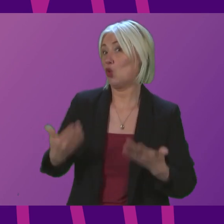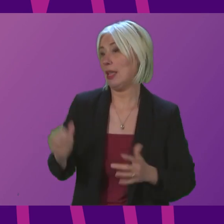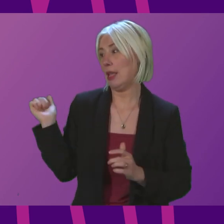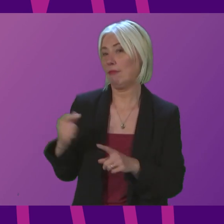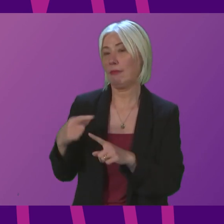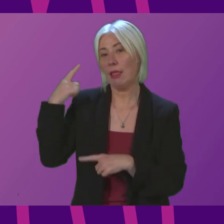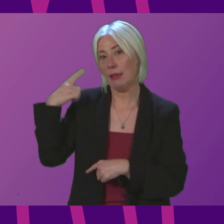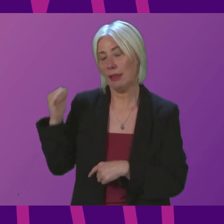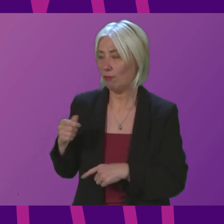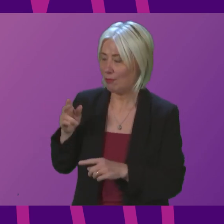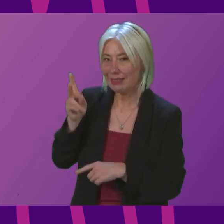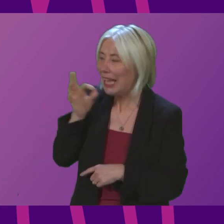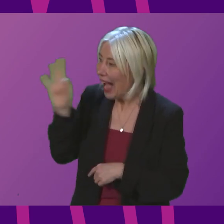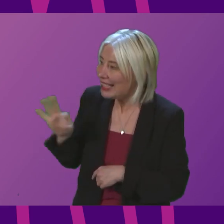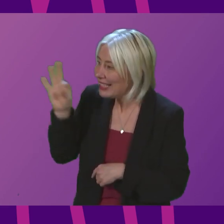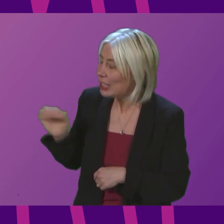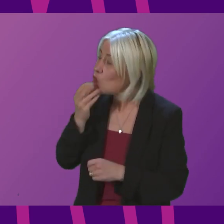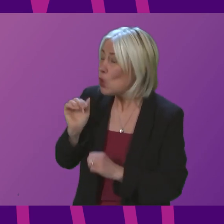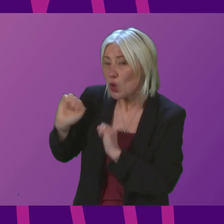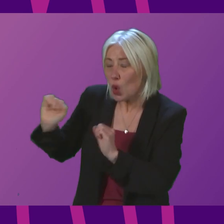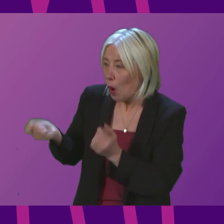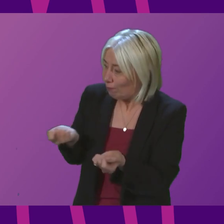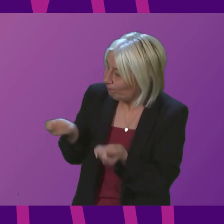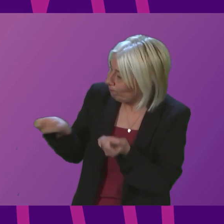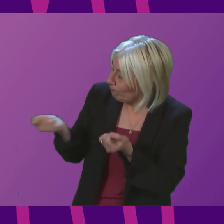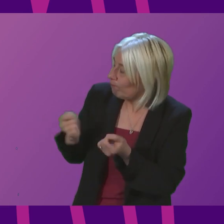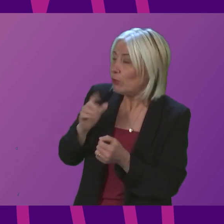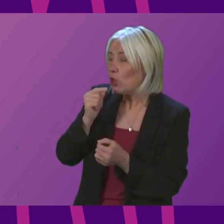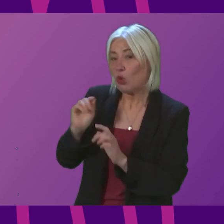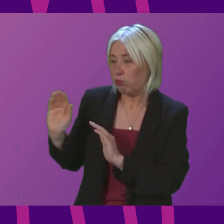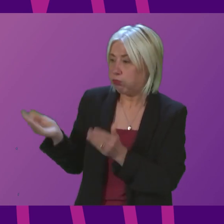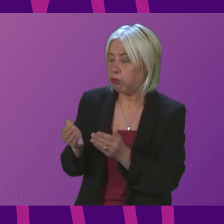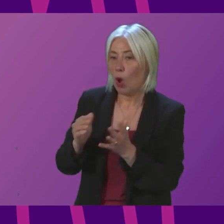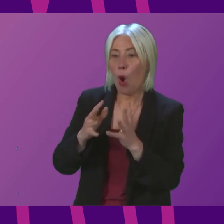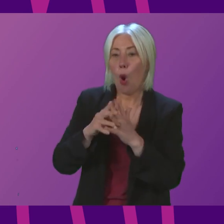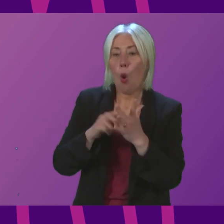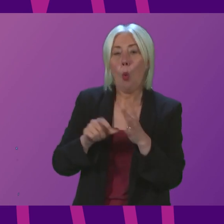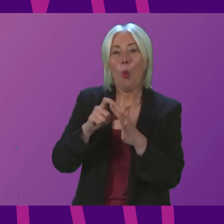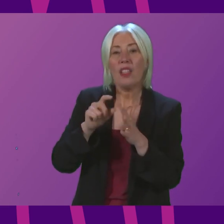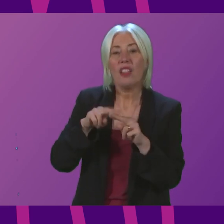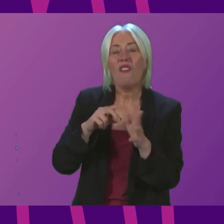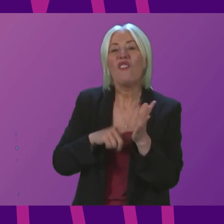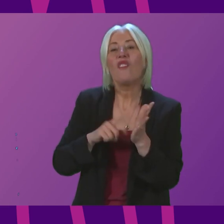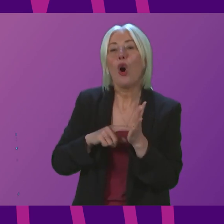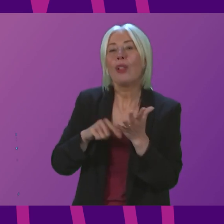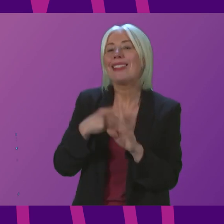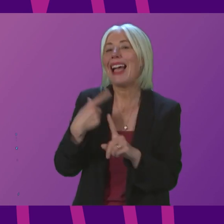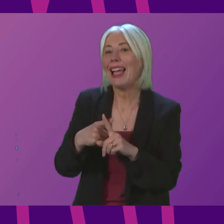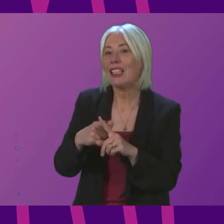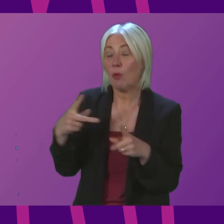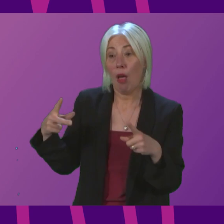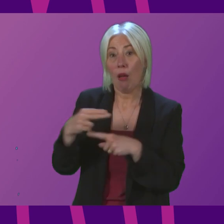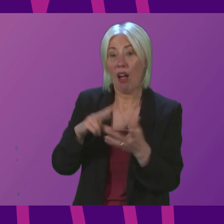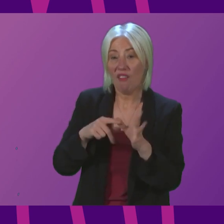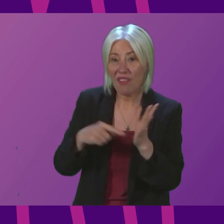urged the UK Government to use the levers they have, including introducing a windfall tax, cutting VET on energy bills,